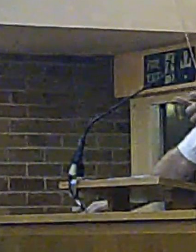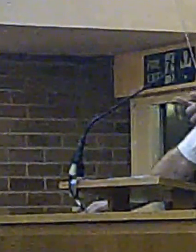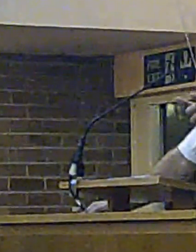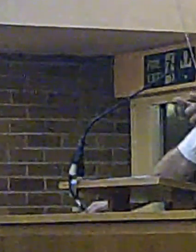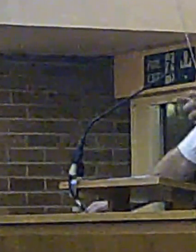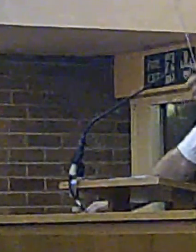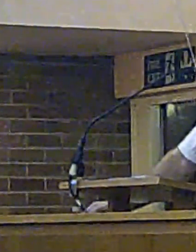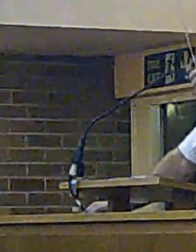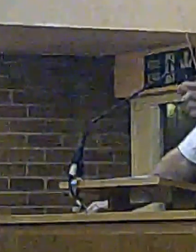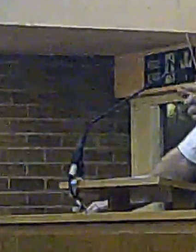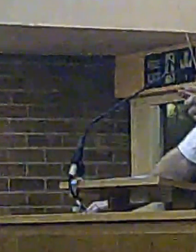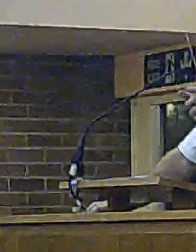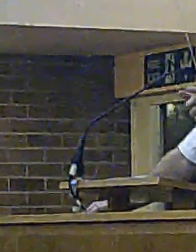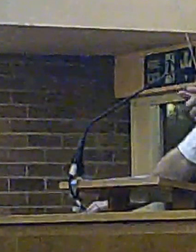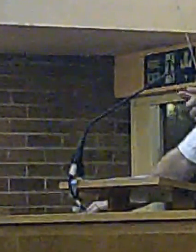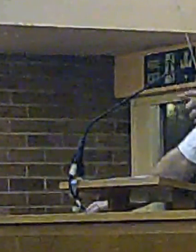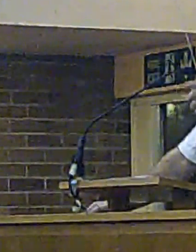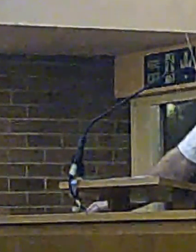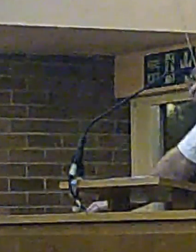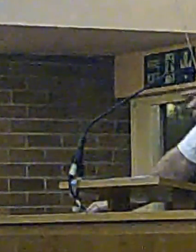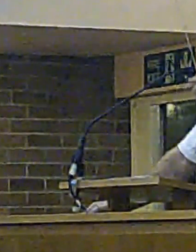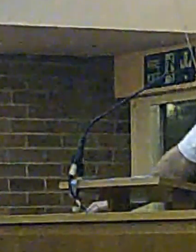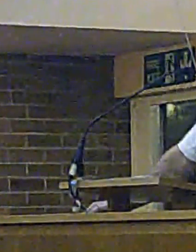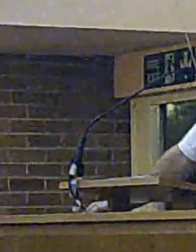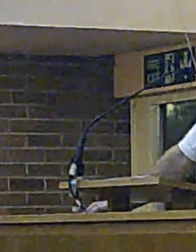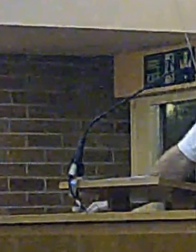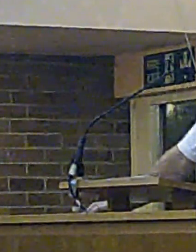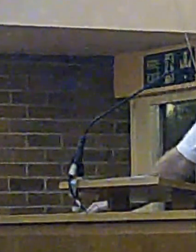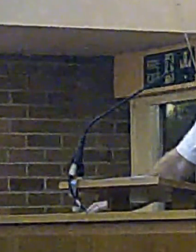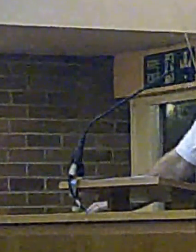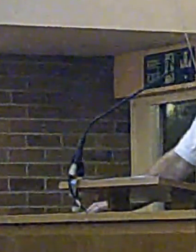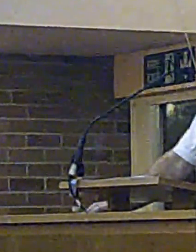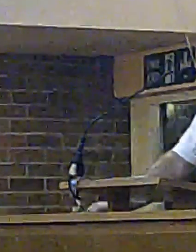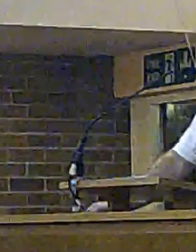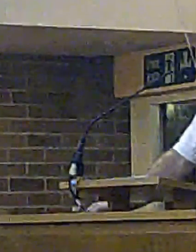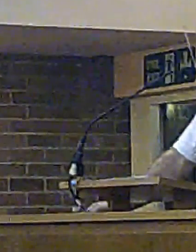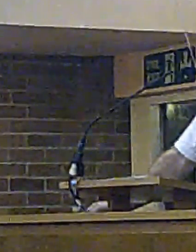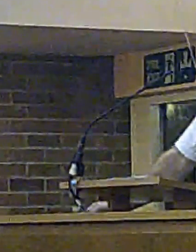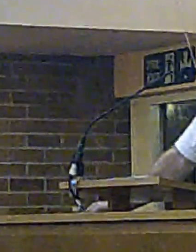council tax, then the Police, Client Commissioner, then the Fire and Rescue Authority.